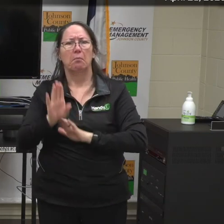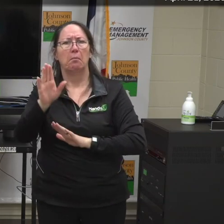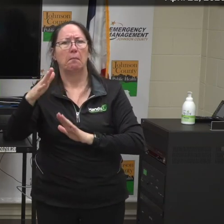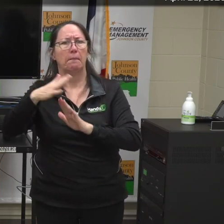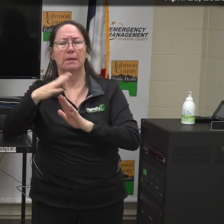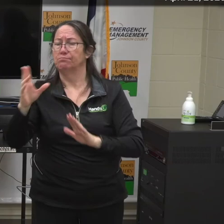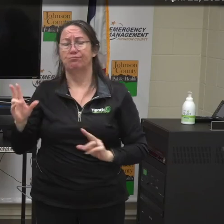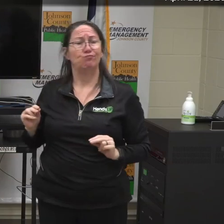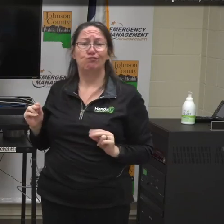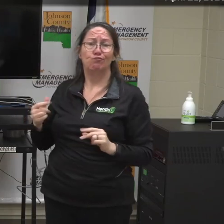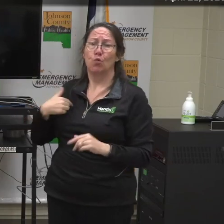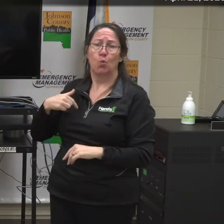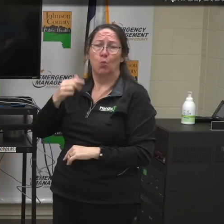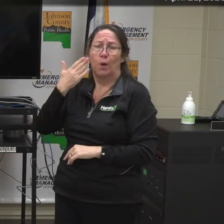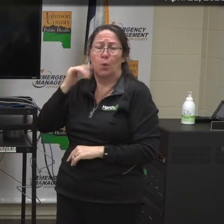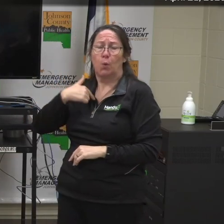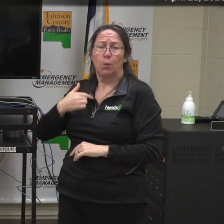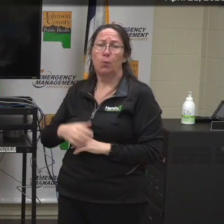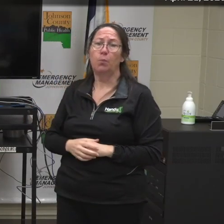do not, actually. I do not.